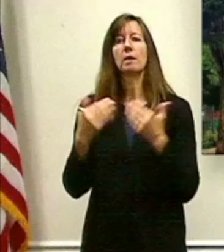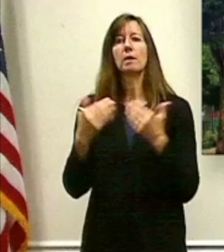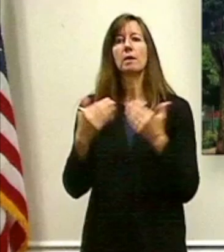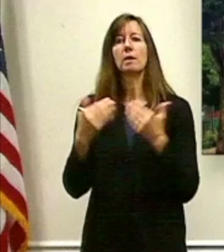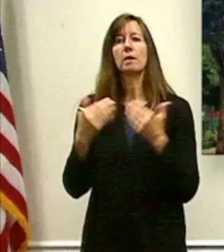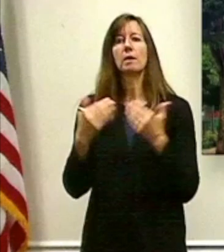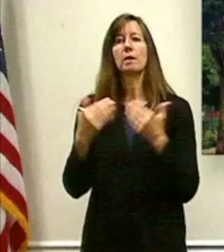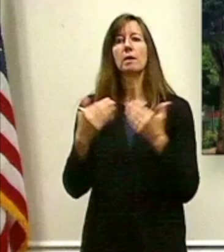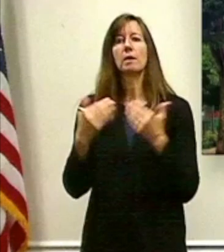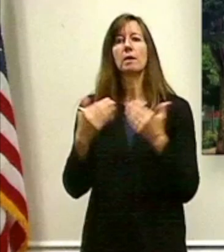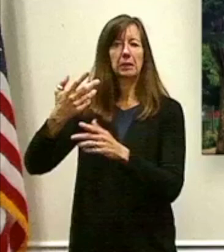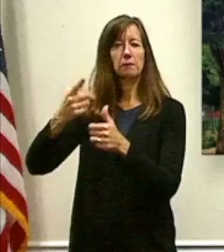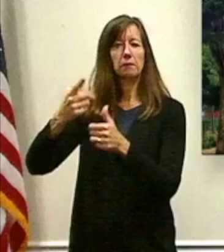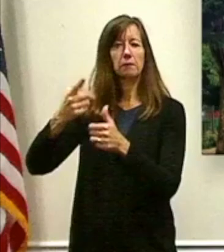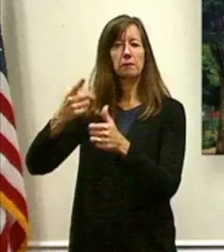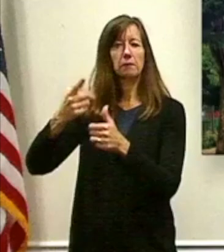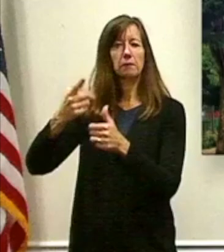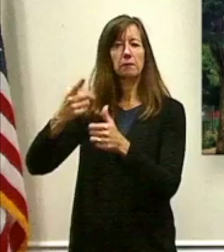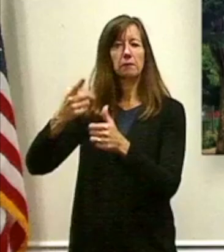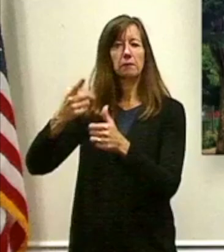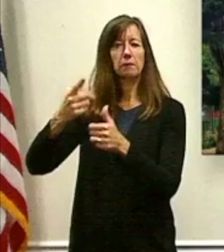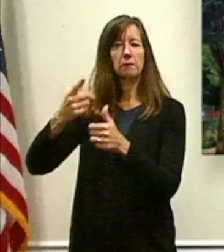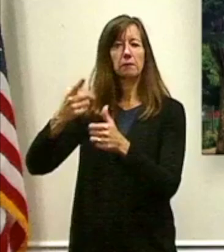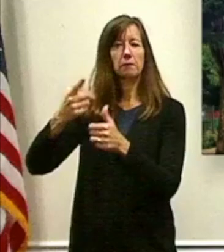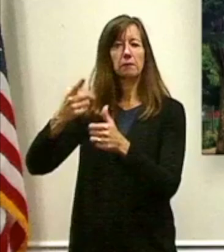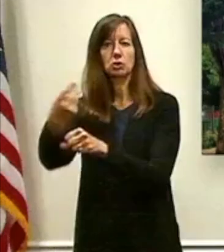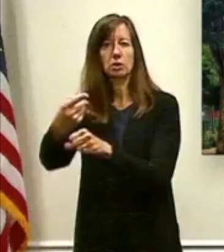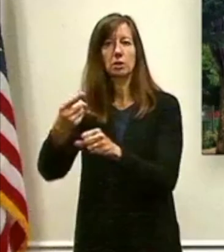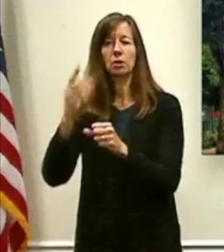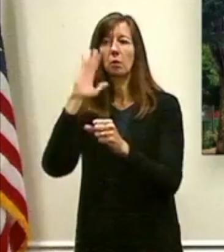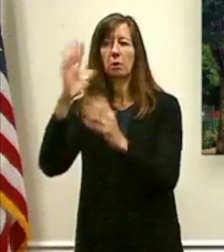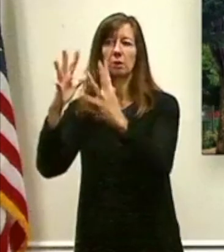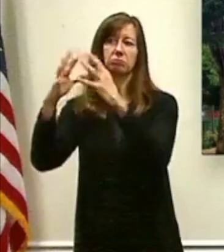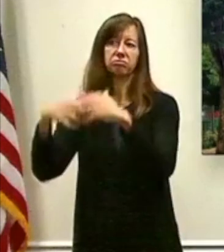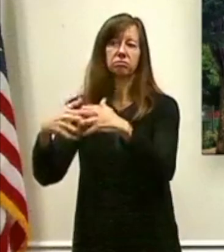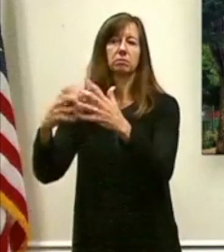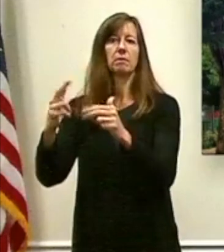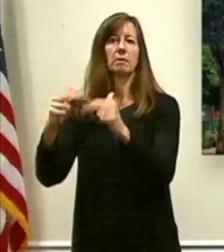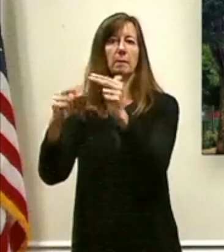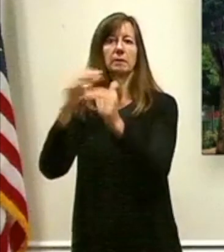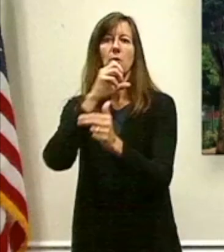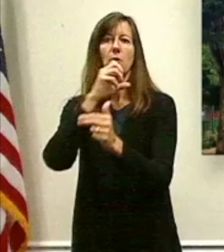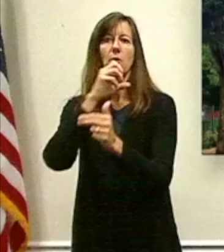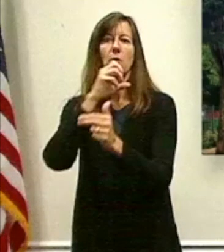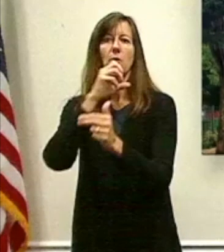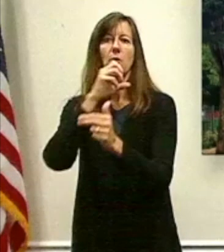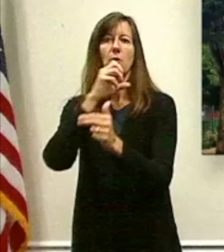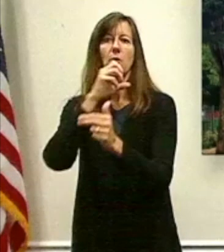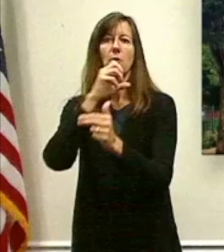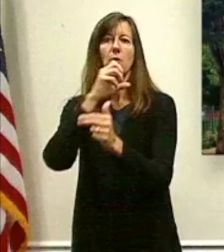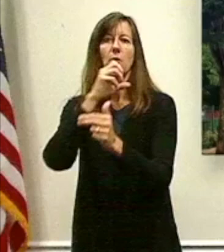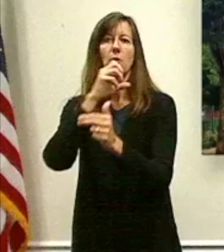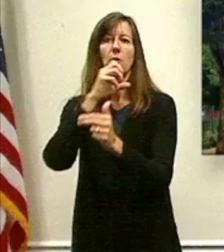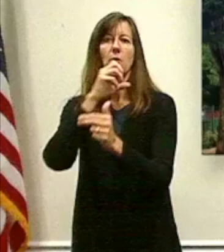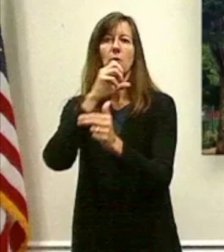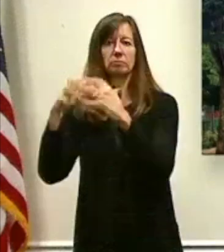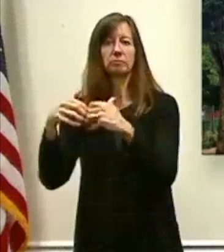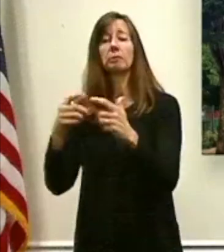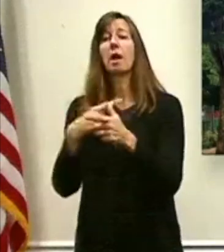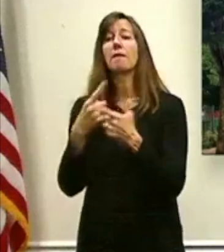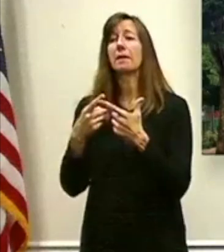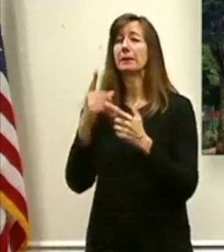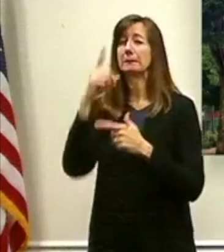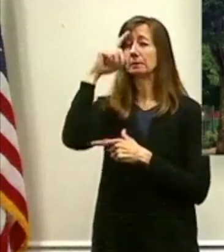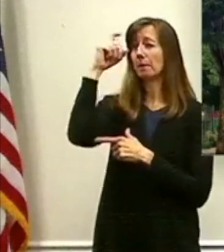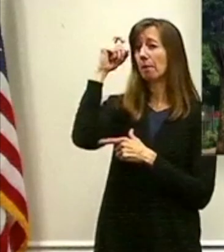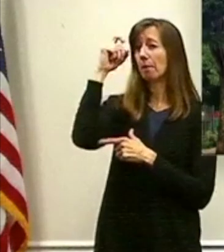the demolition of the existing building. And by the third quarter of next year, we might be in a position to, well, certainly by summer, we'll be able to